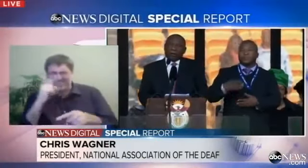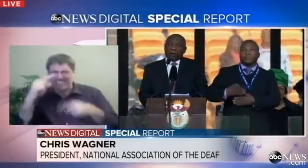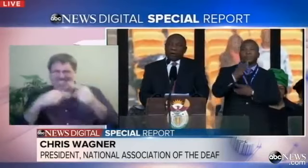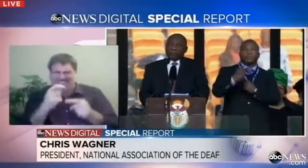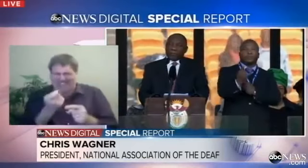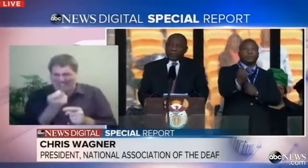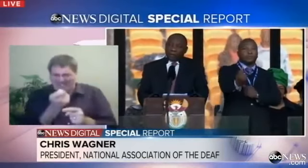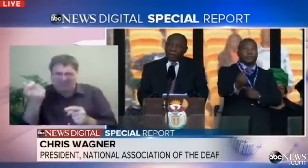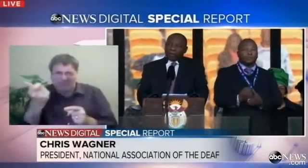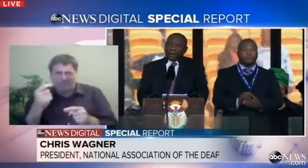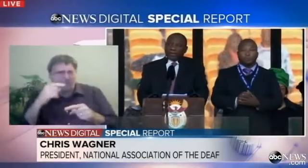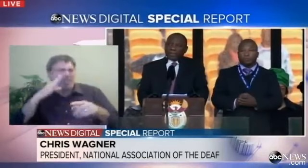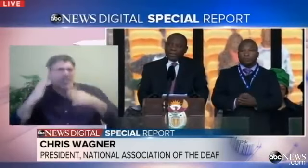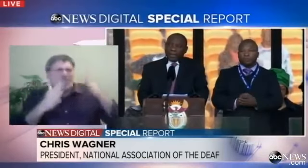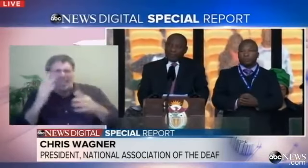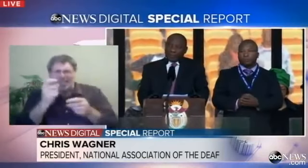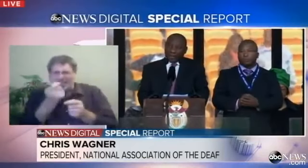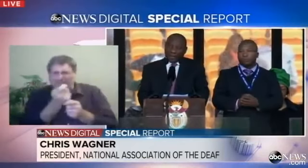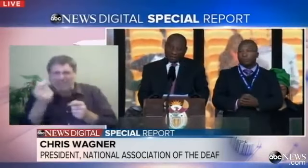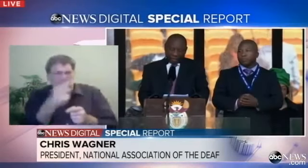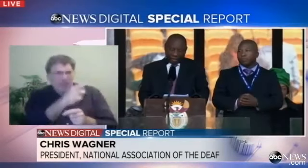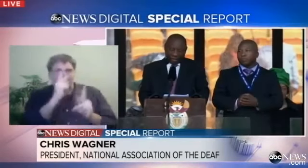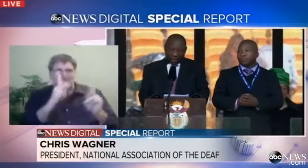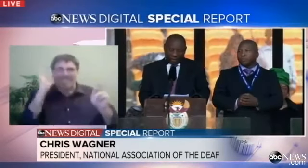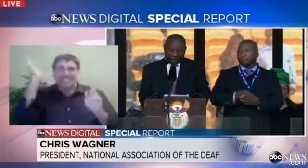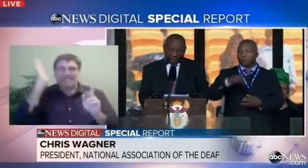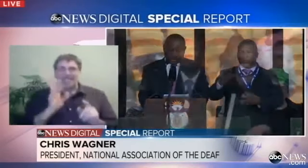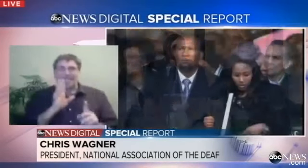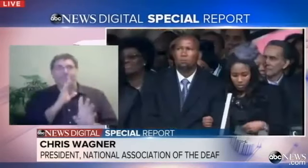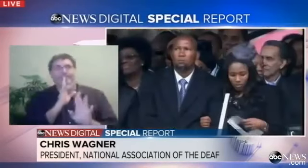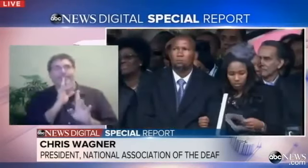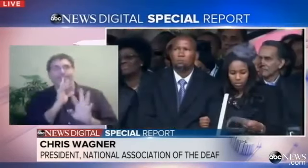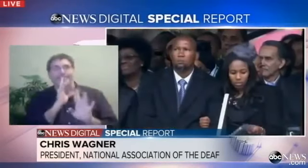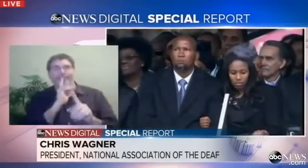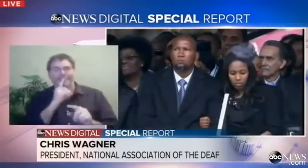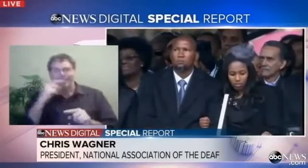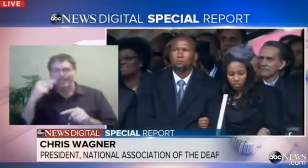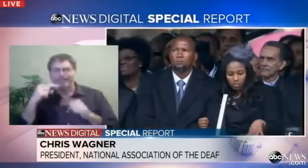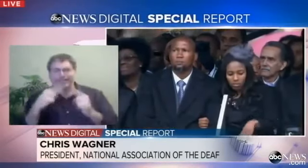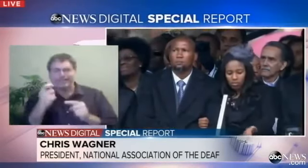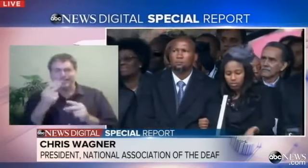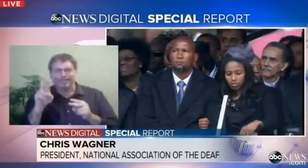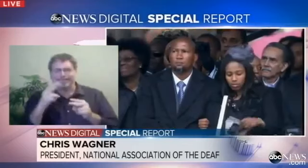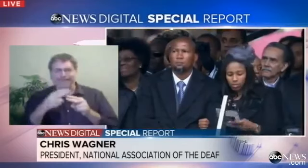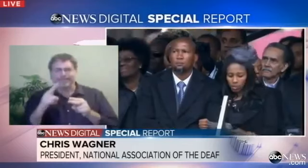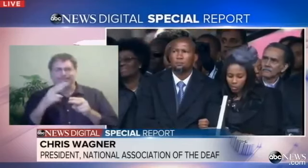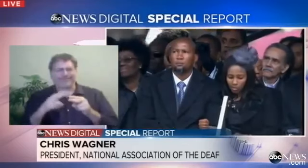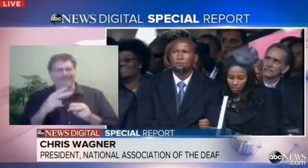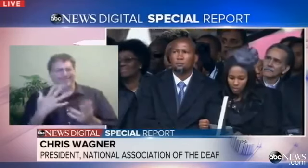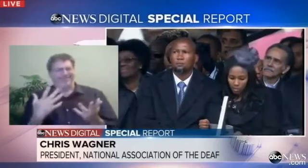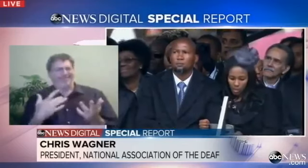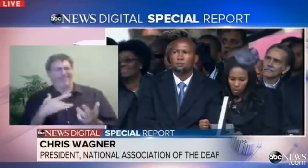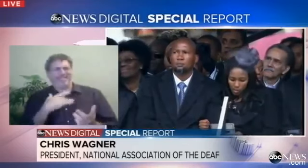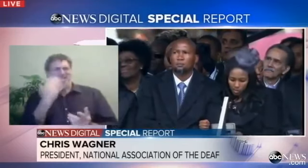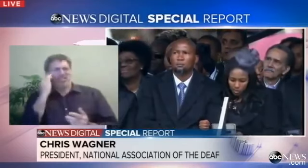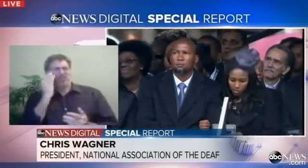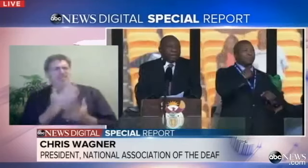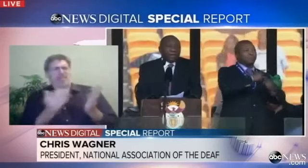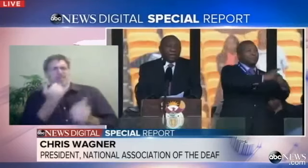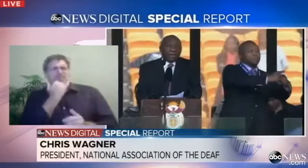it looks like there were very minor gestures being used, and the presenters went on to speak and speak and speak, and there were